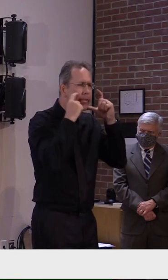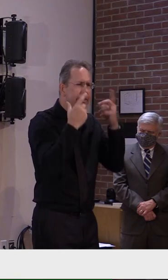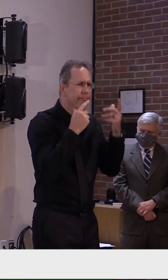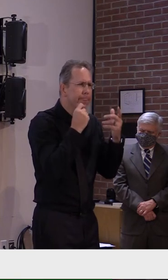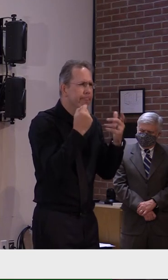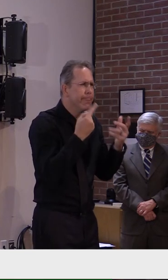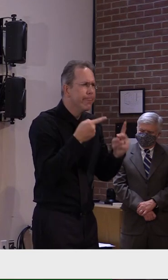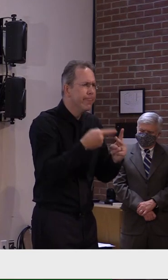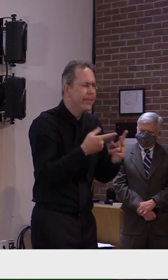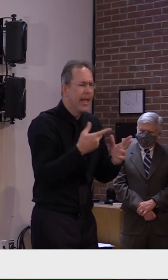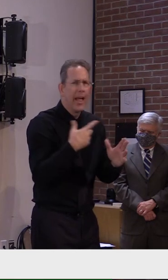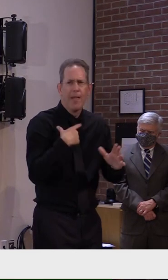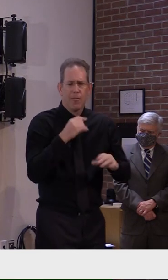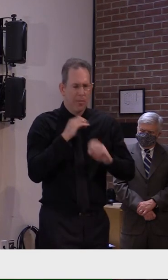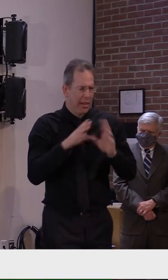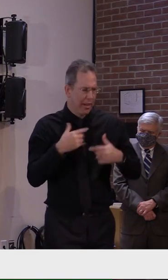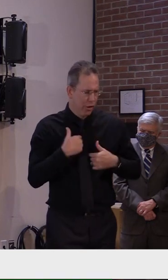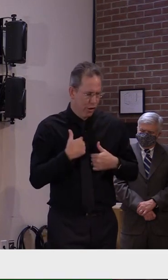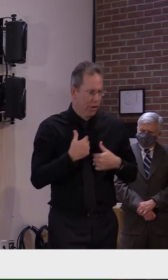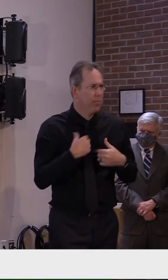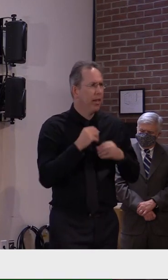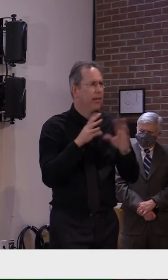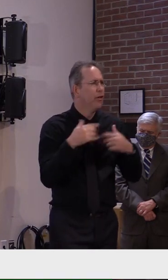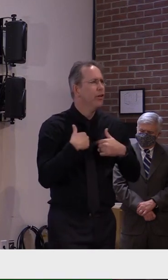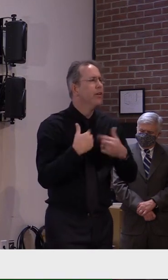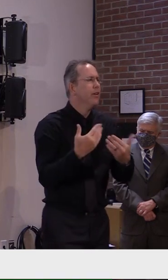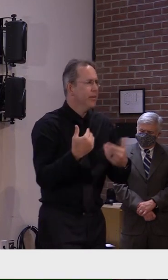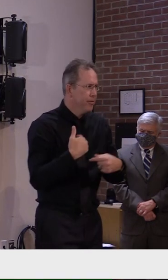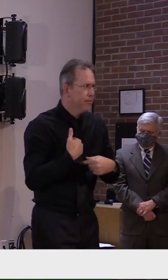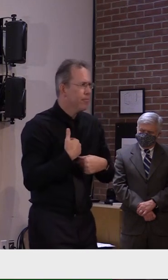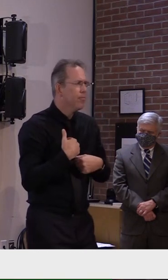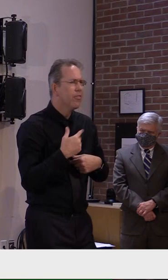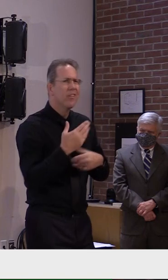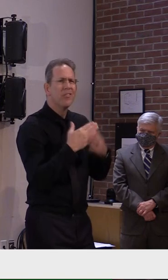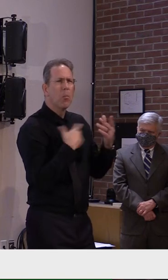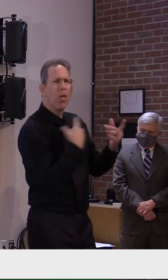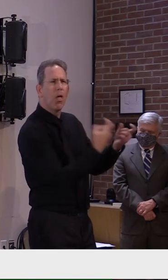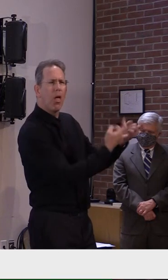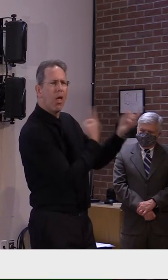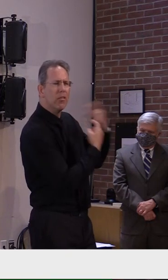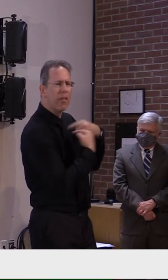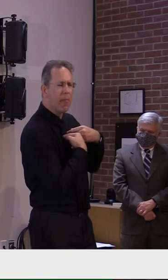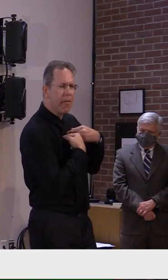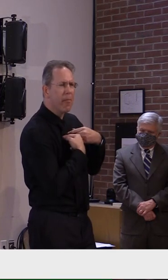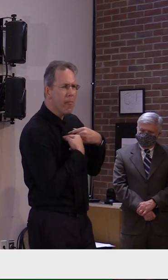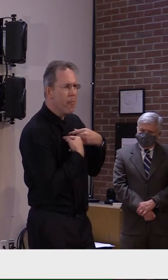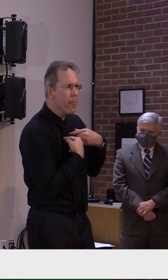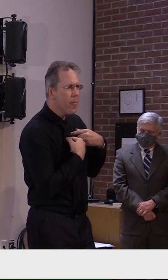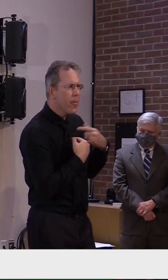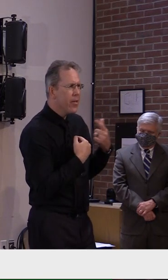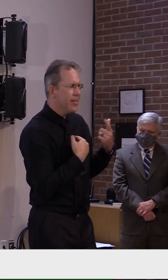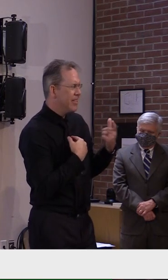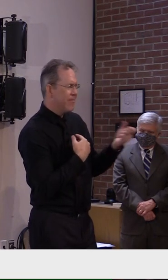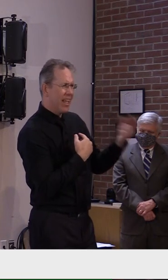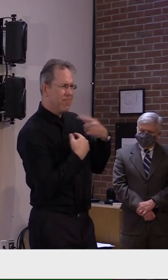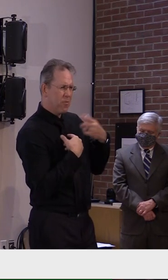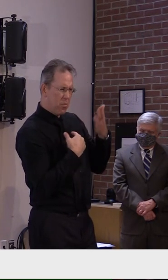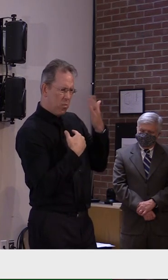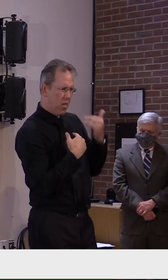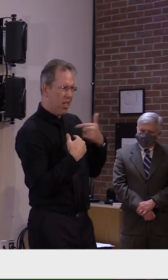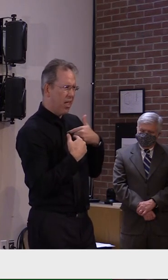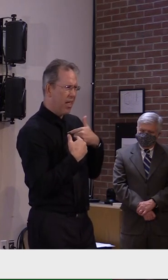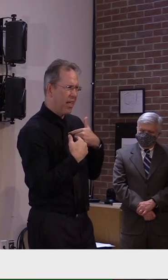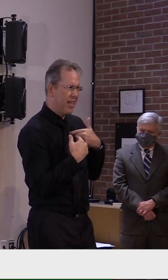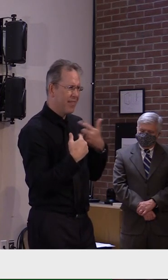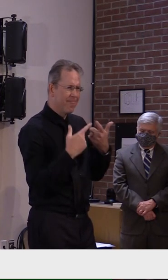We've gotten a lot of questions about why people can't necessarily, you know, what the science is and the